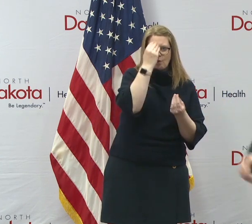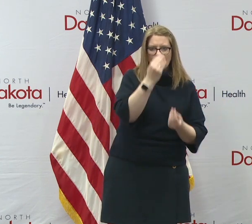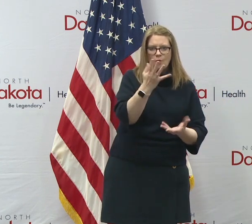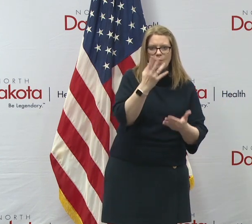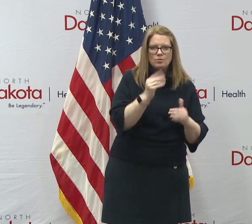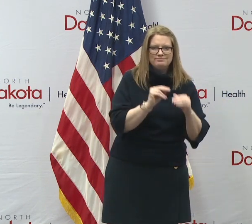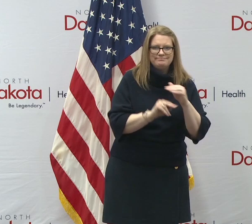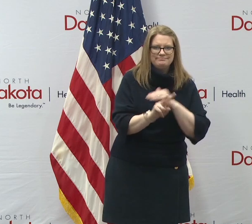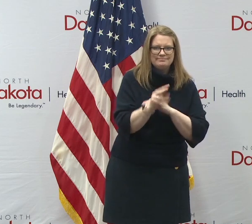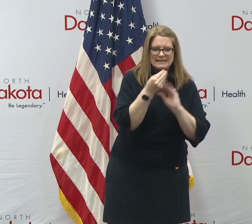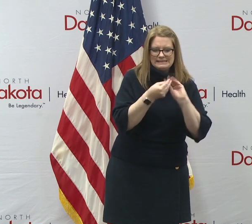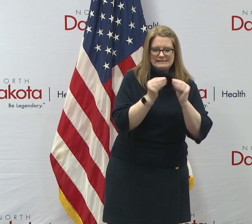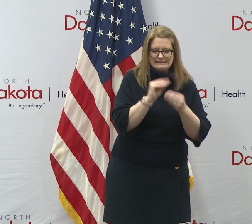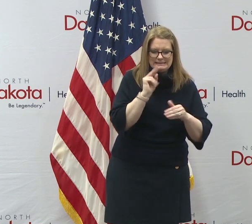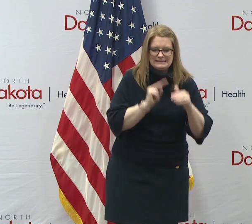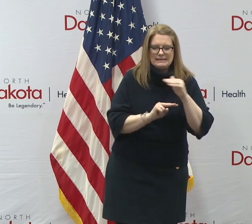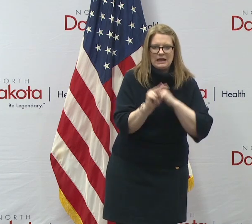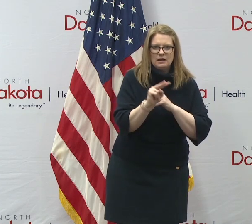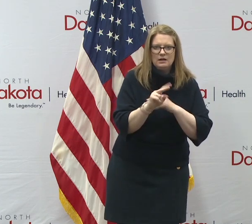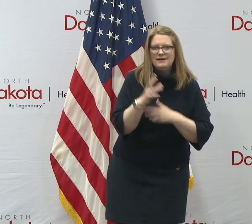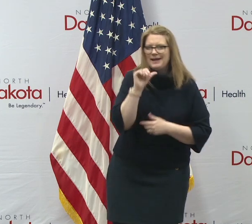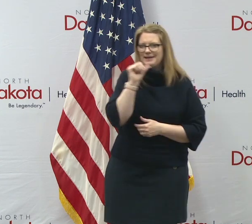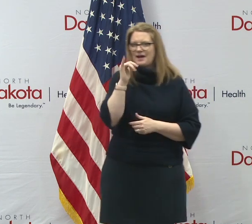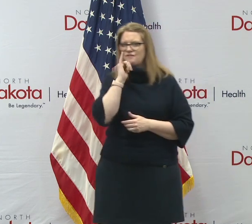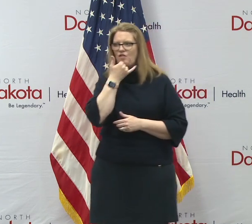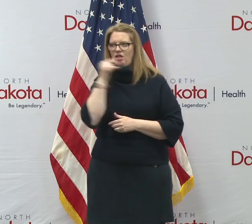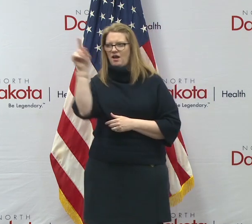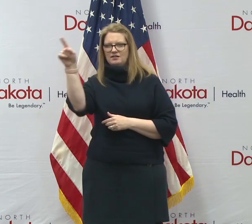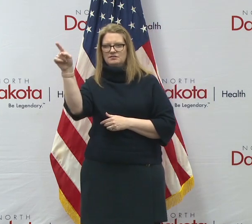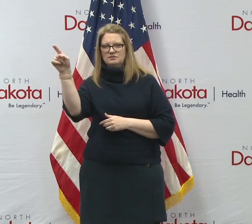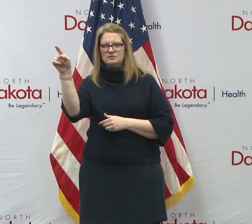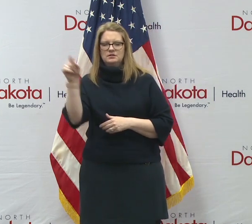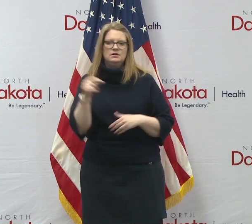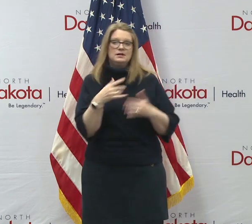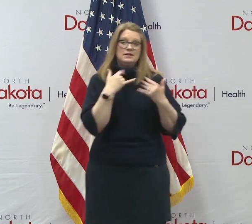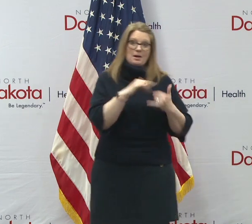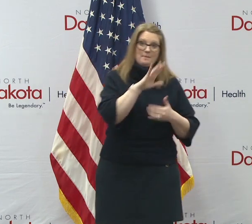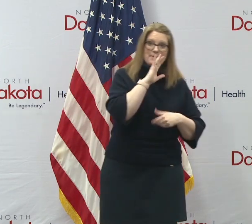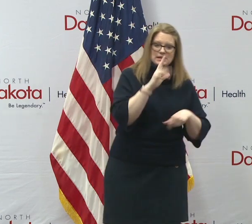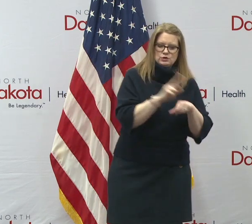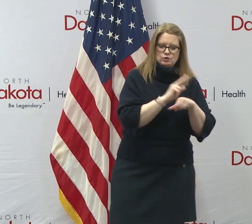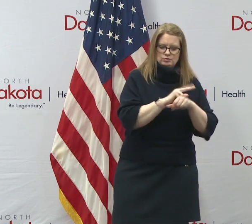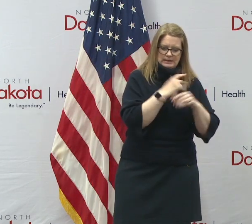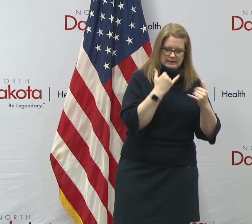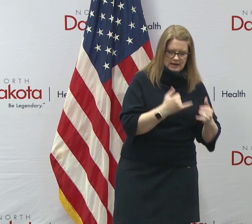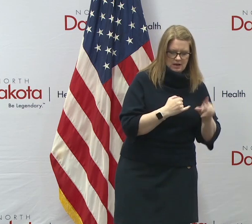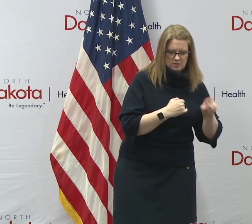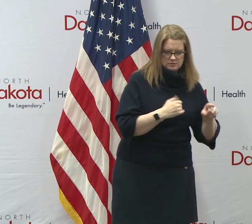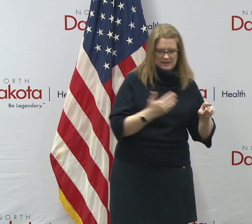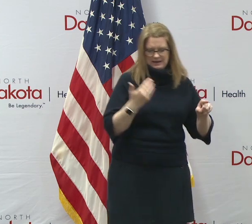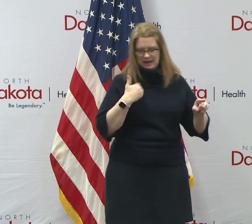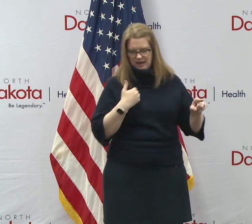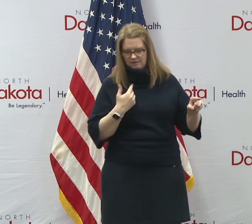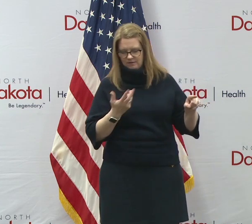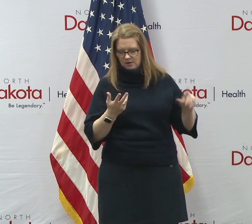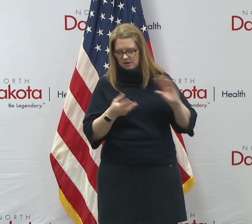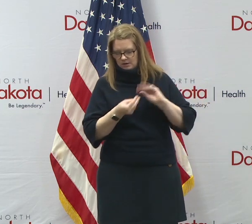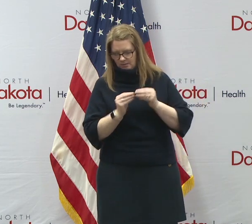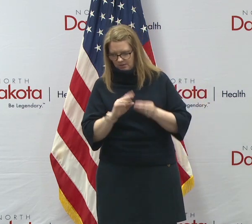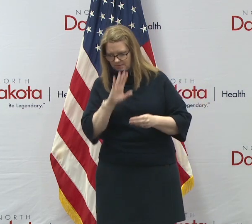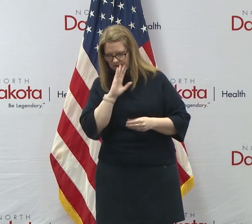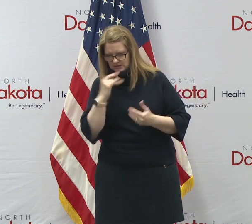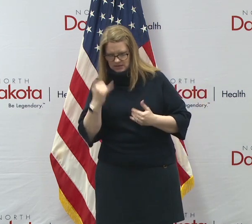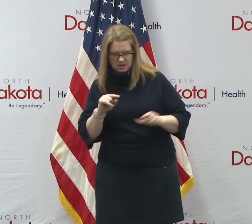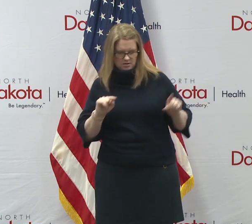forecasts. And, and so we, the real data we have is like how many beds we're using right now in our hospitals and how many we have, that's something that we can really look at